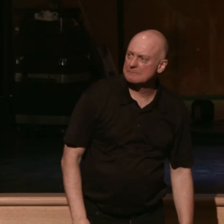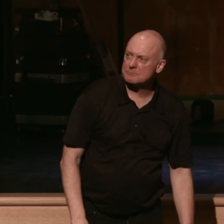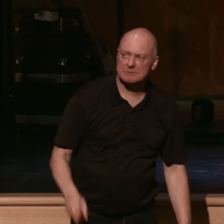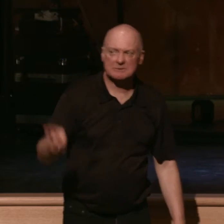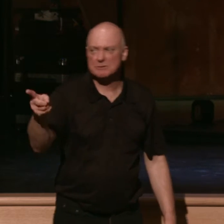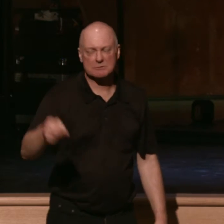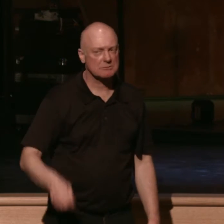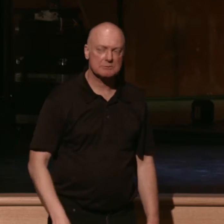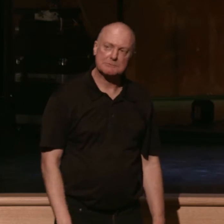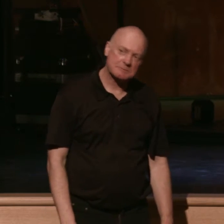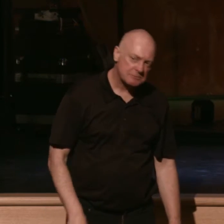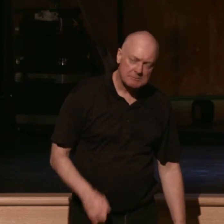How come she doesn't listen?